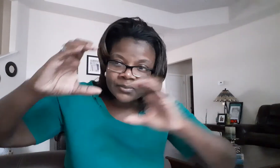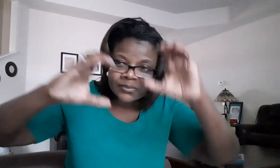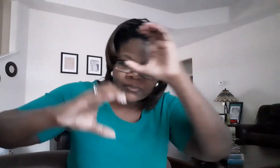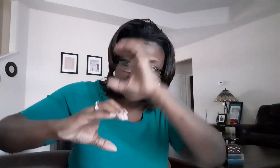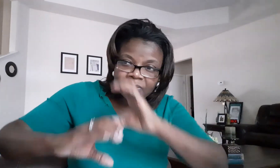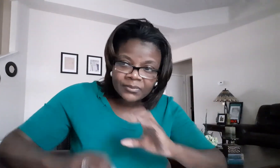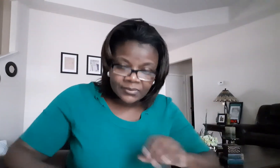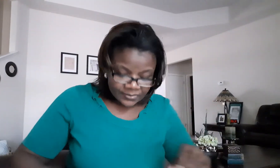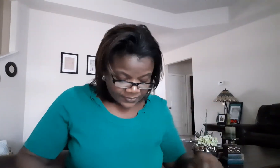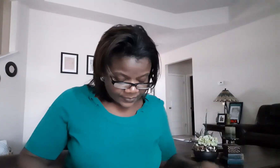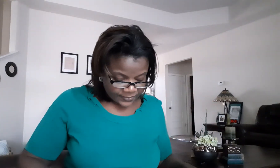search